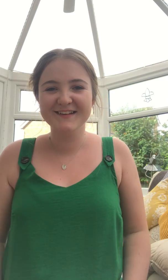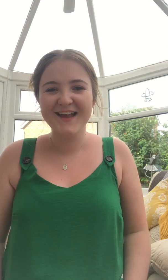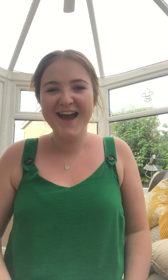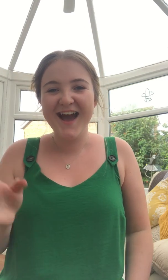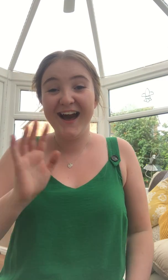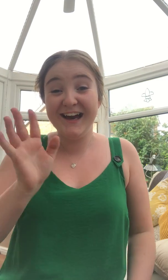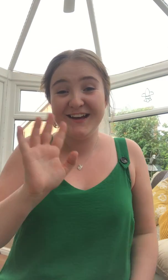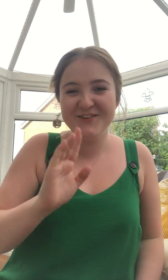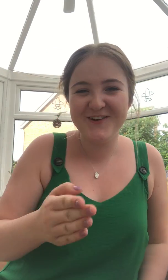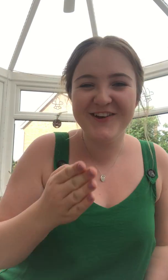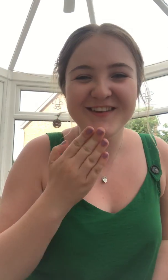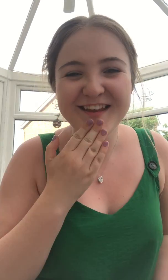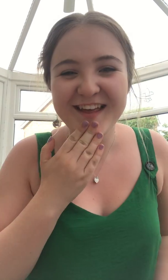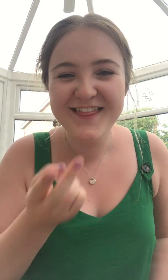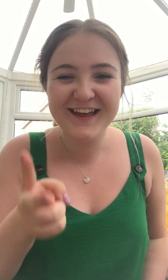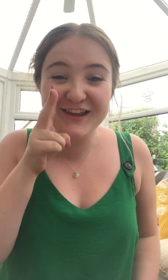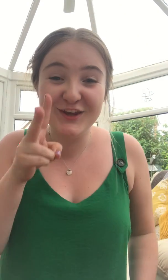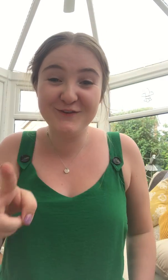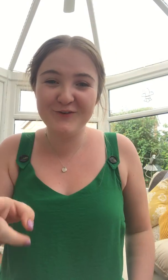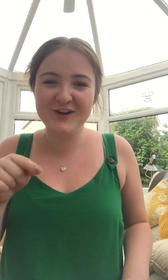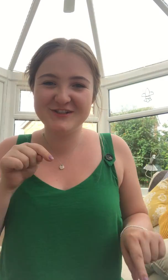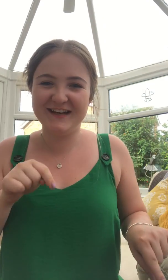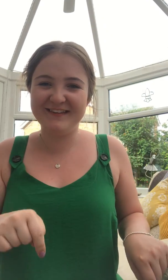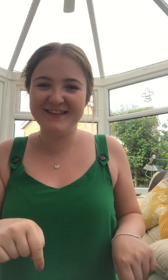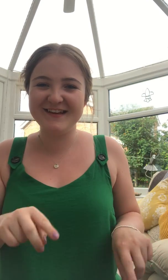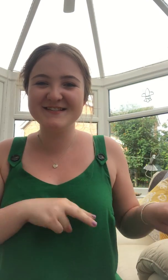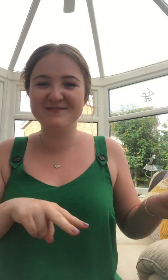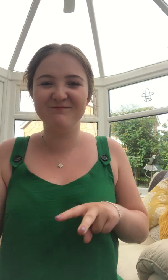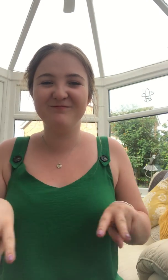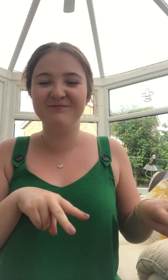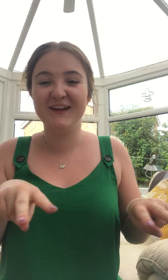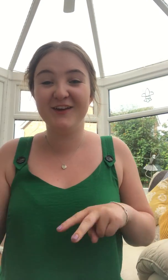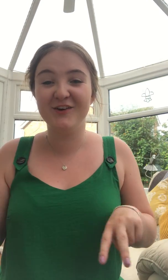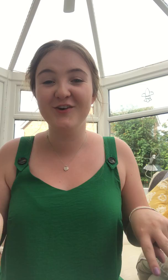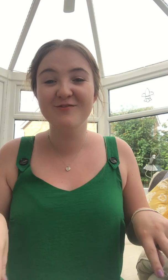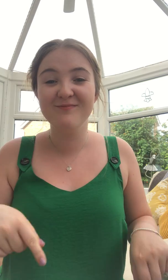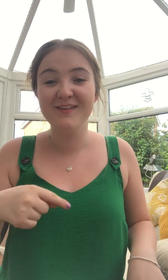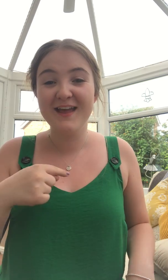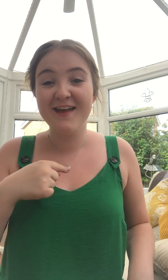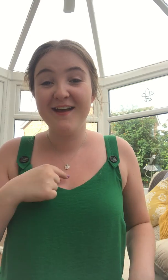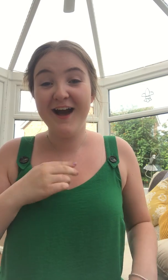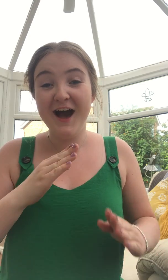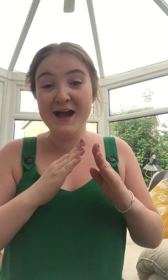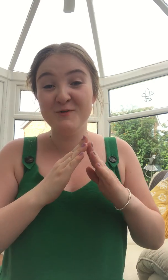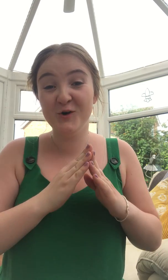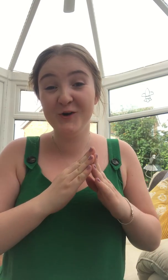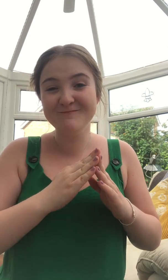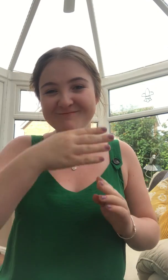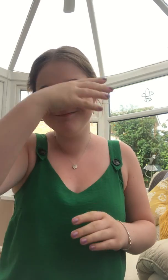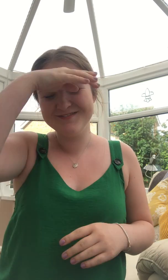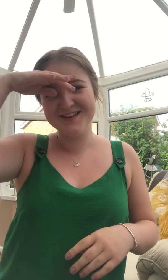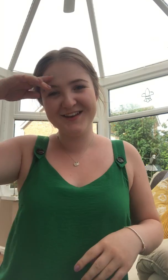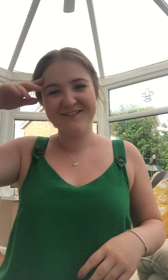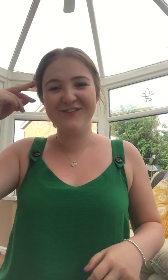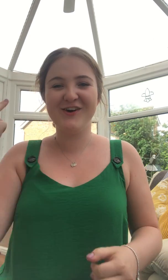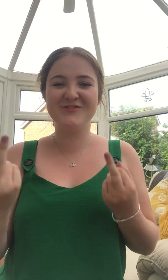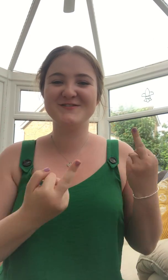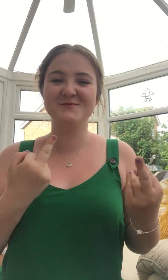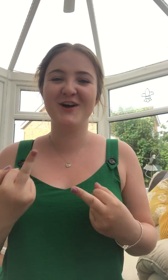hi everyone thank you for watching this video I'm home for the summer